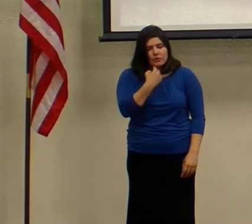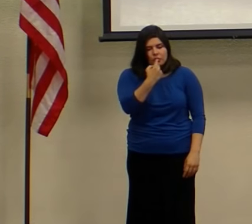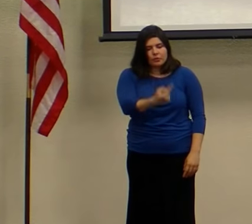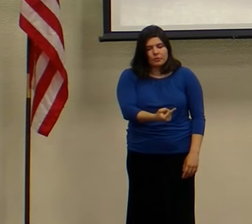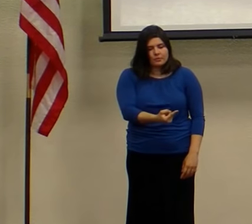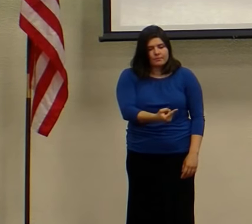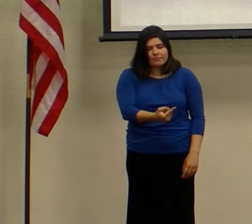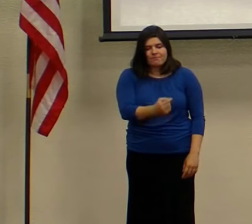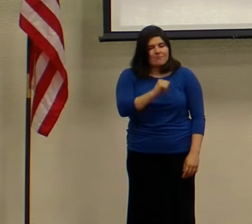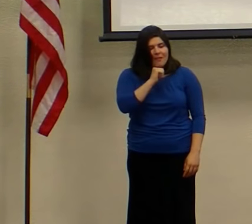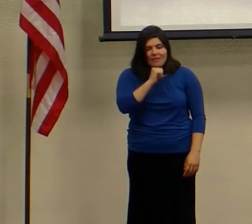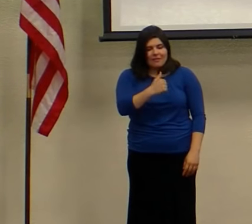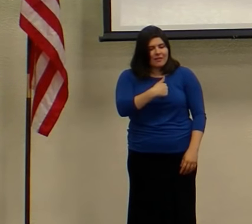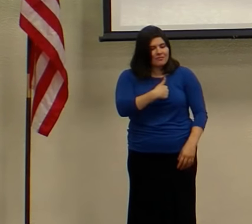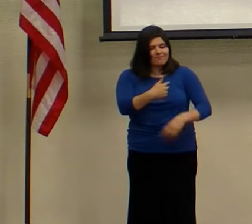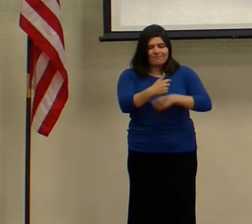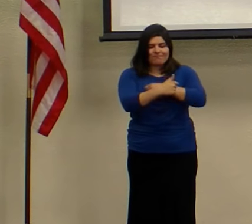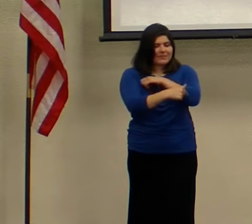I don't condemn you.